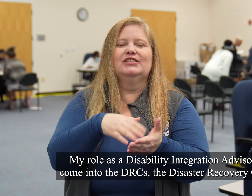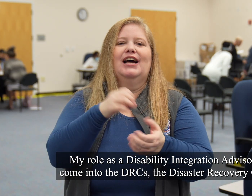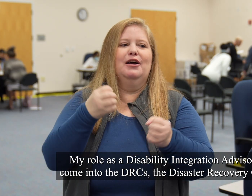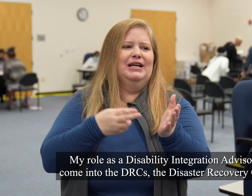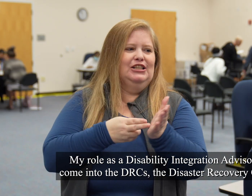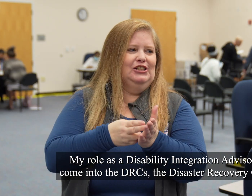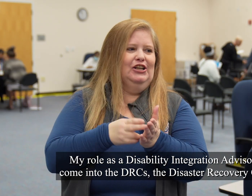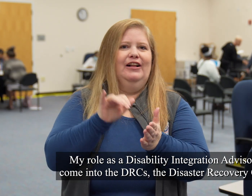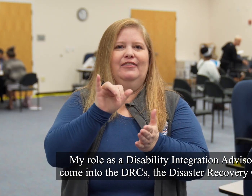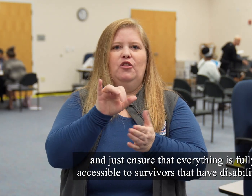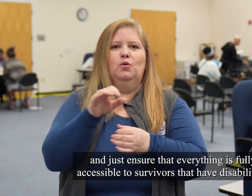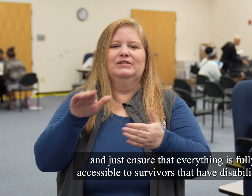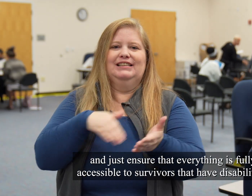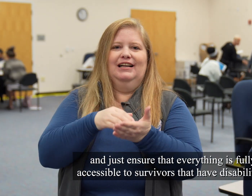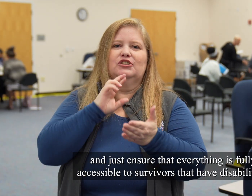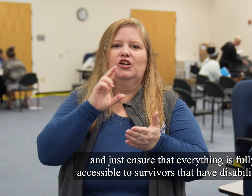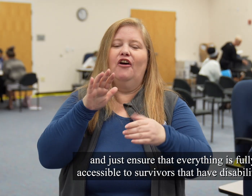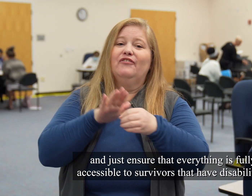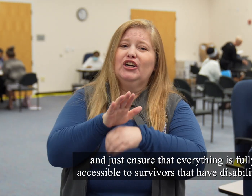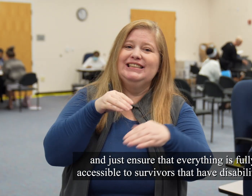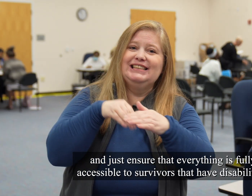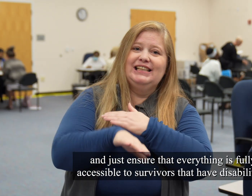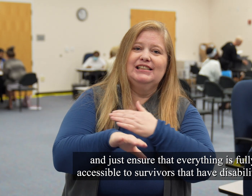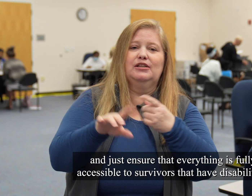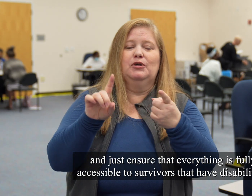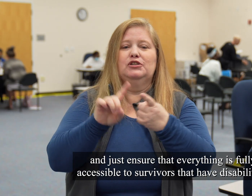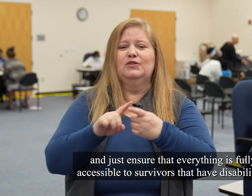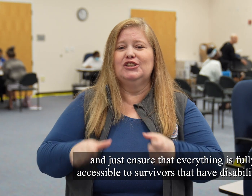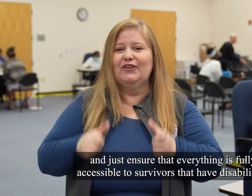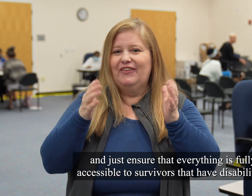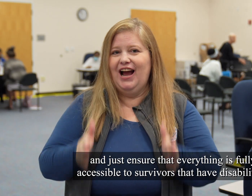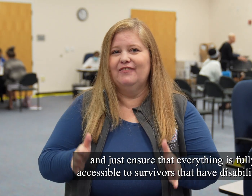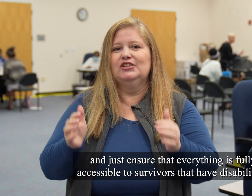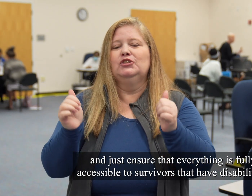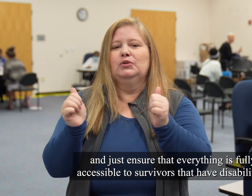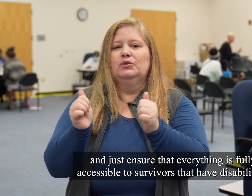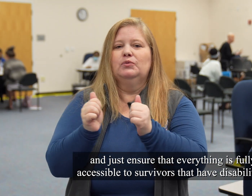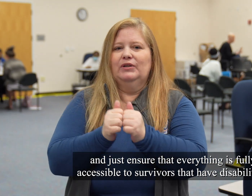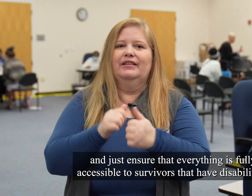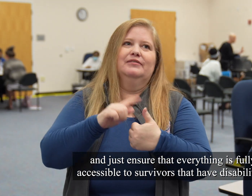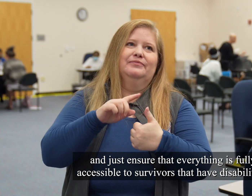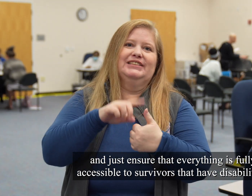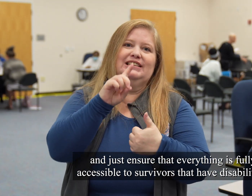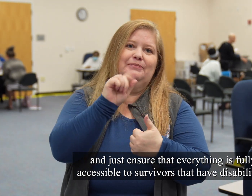disaster recovery centers, and just ensure that everything is fully accessible to survivors that have